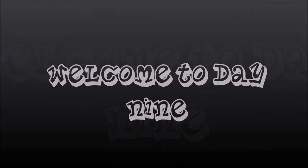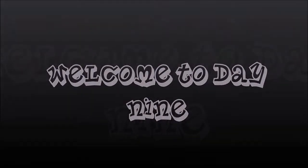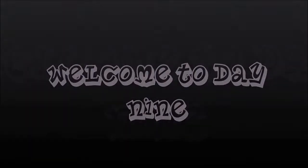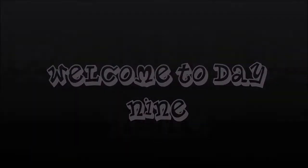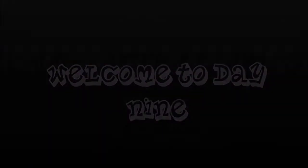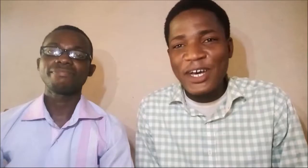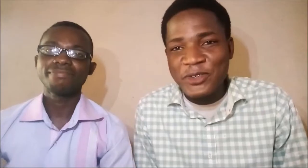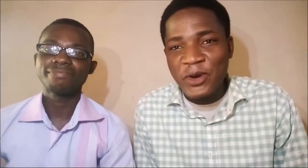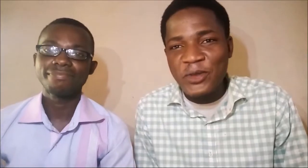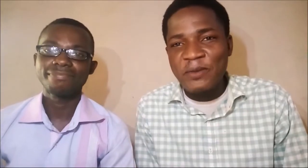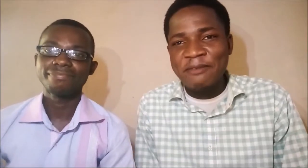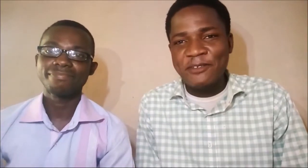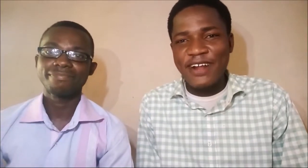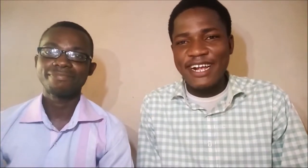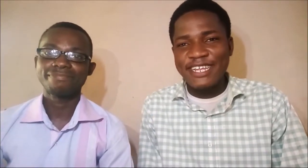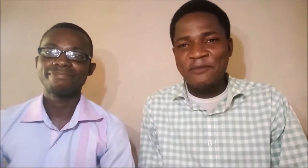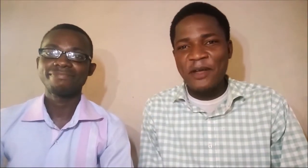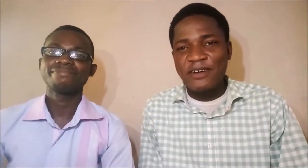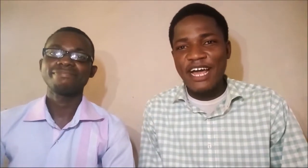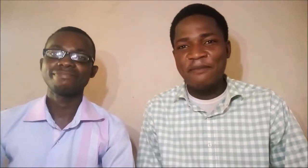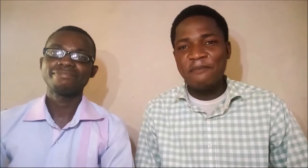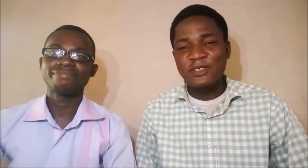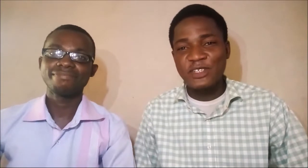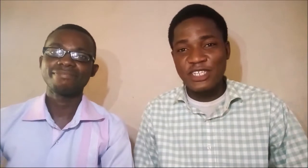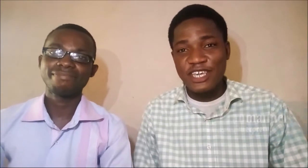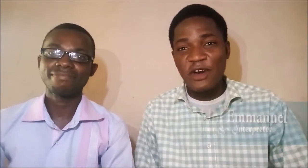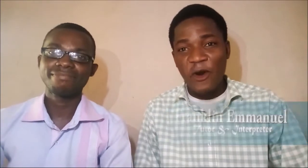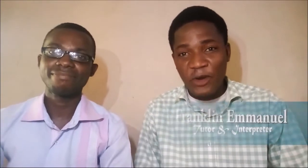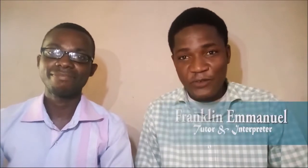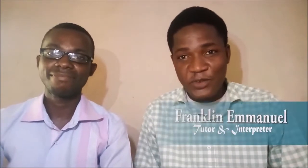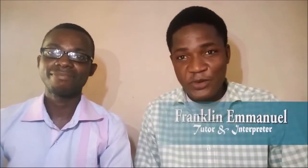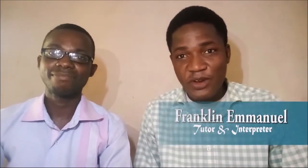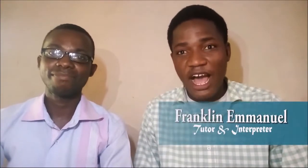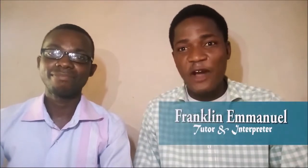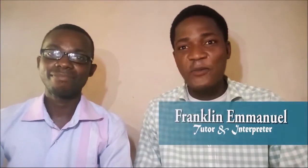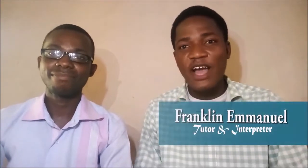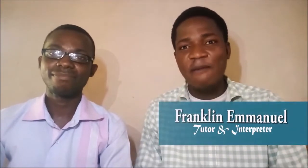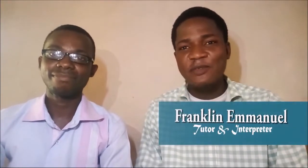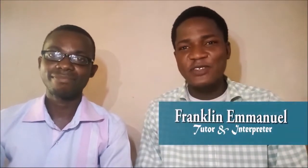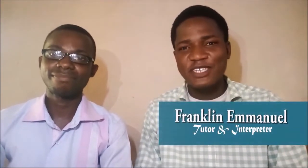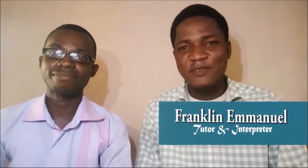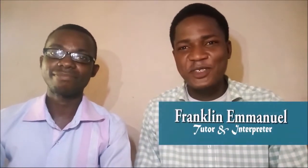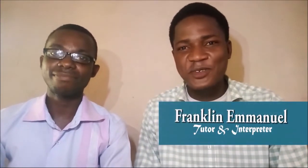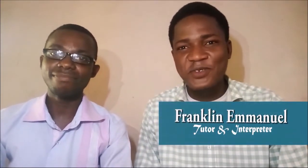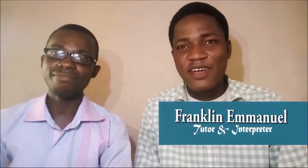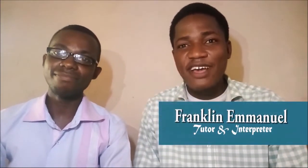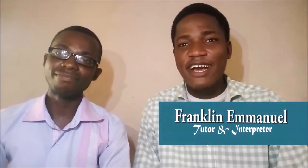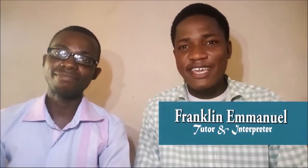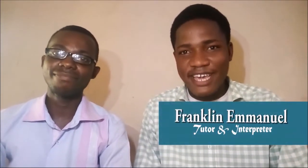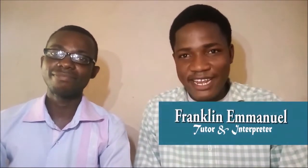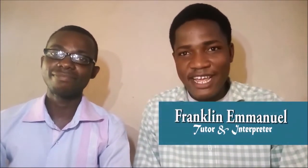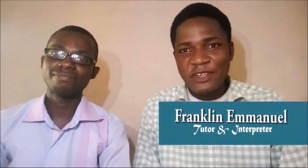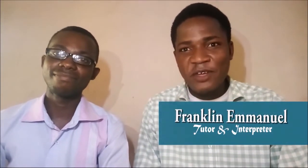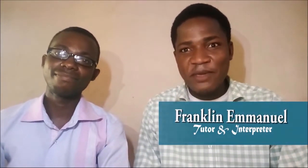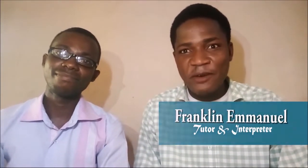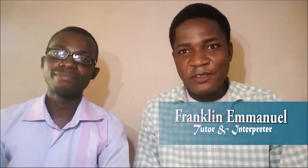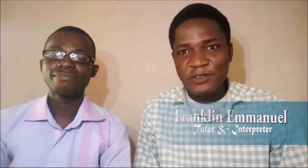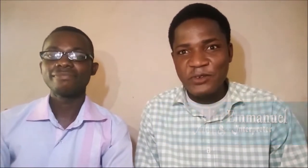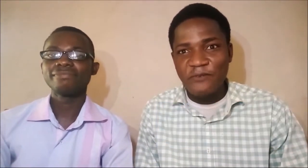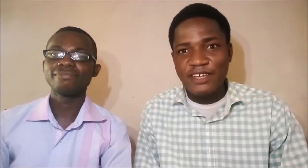be with you. So as you all know, my name is Franklin Emanuel. I'm happy to see all of you. I hope you're happy to see me too again. So I'm here with a